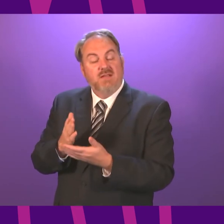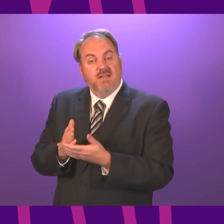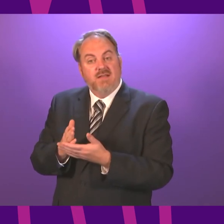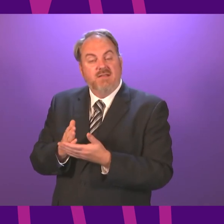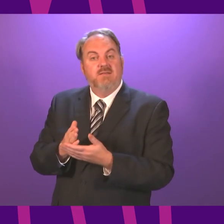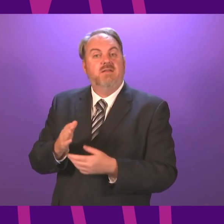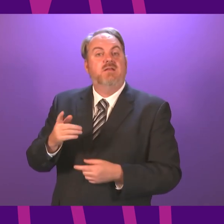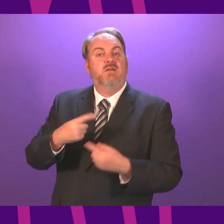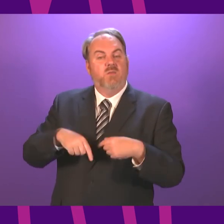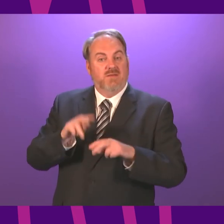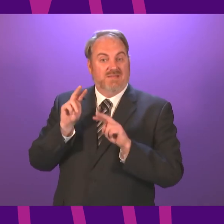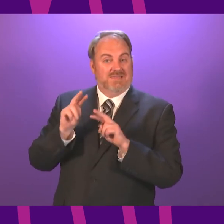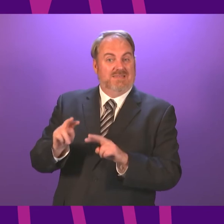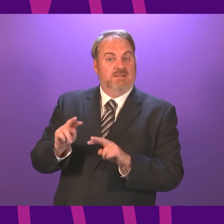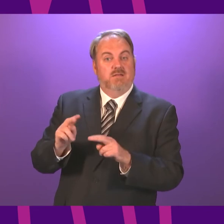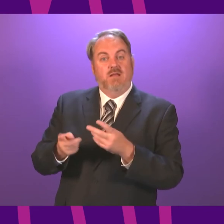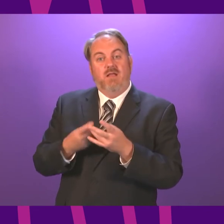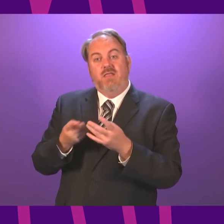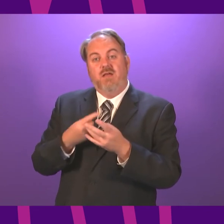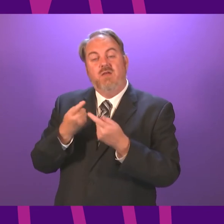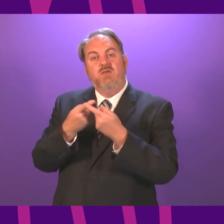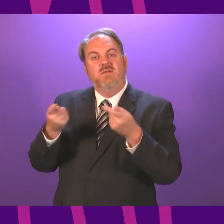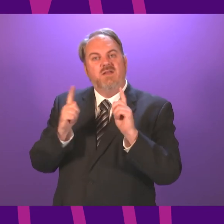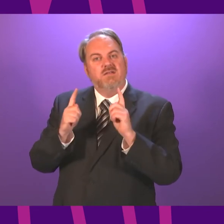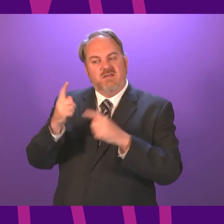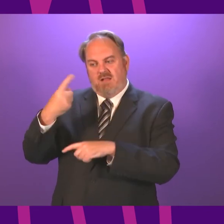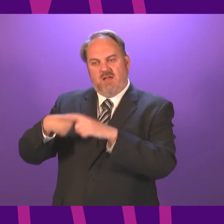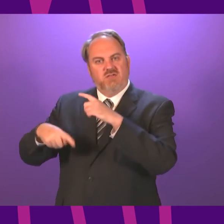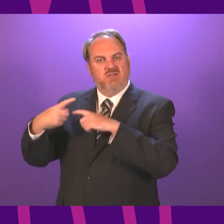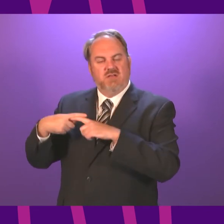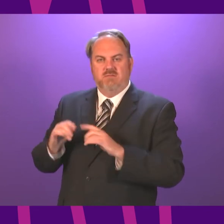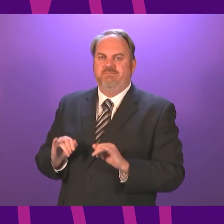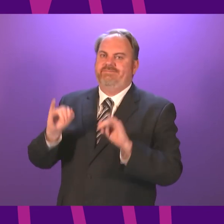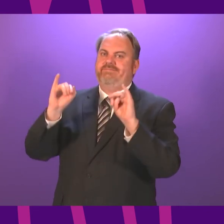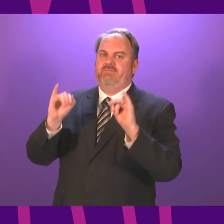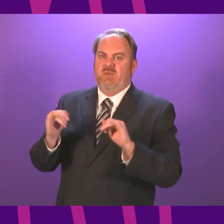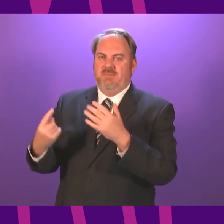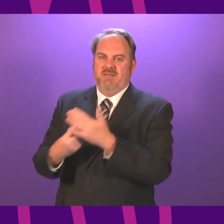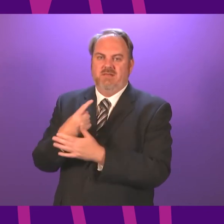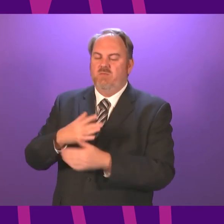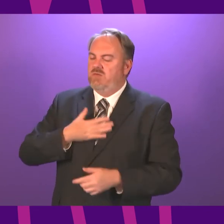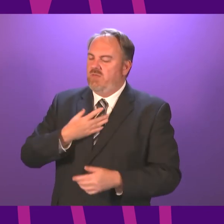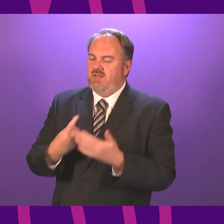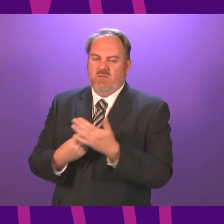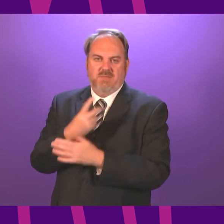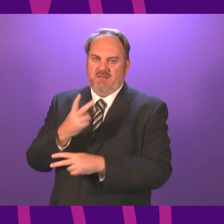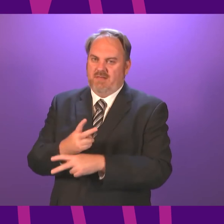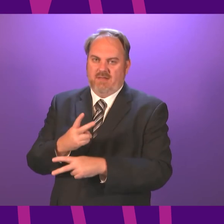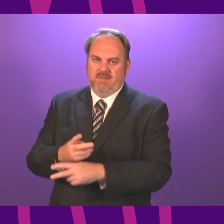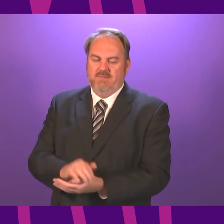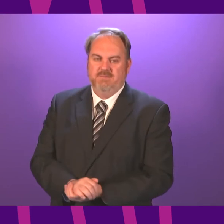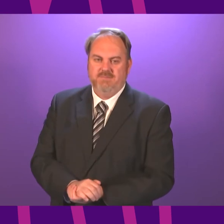good, from the experience of university return last year, and a lot of work is going on to make sure that the right arrangements are in place this year.